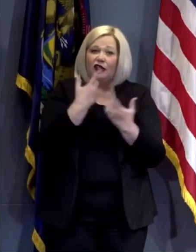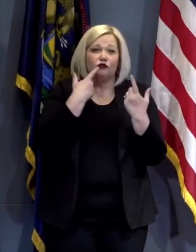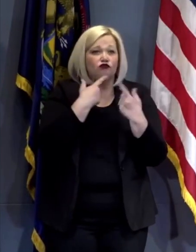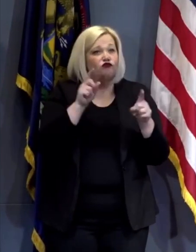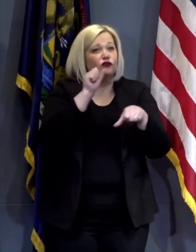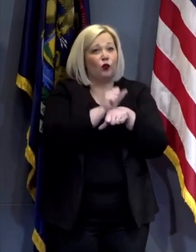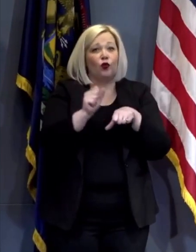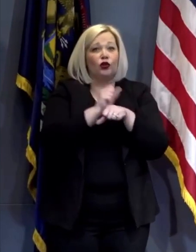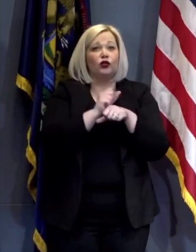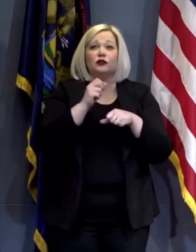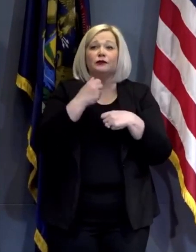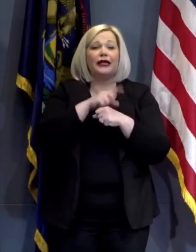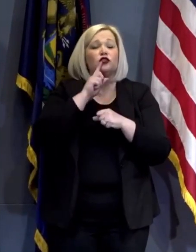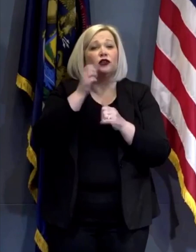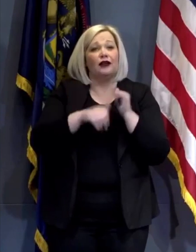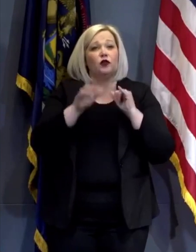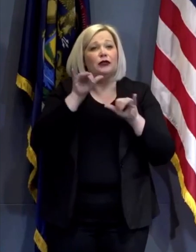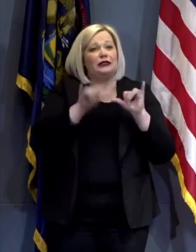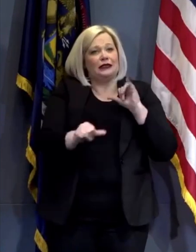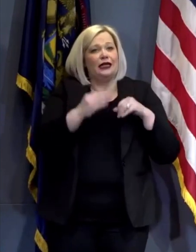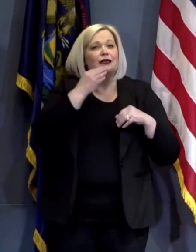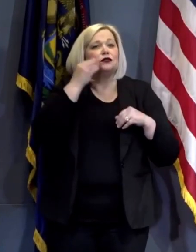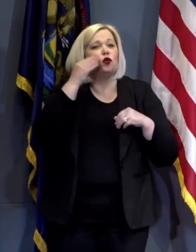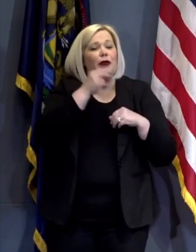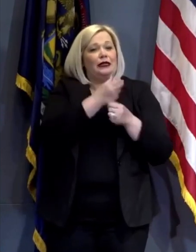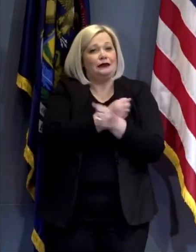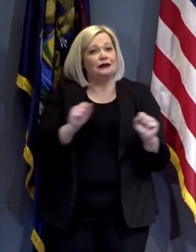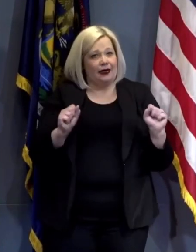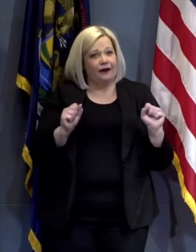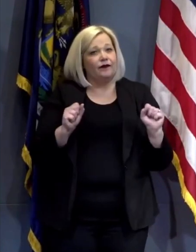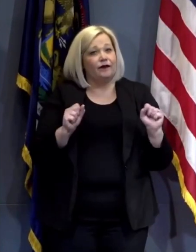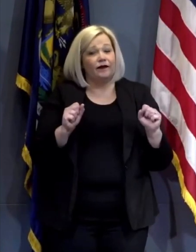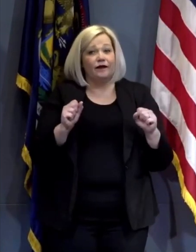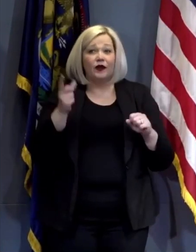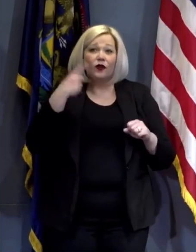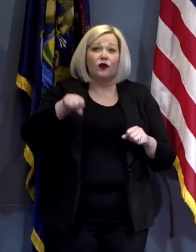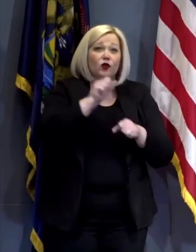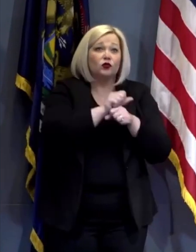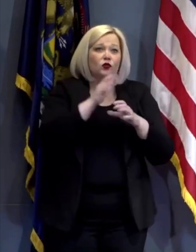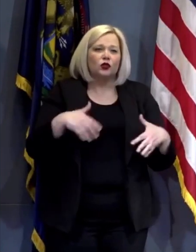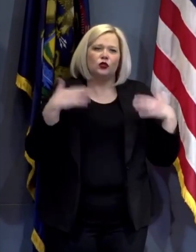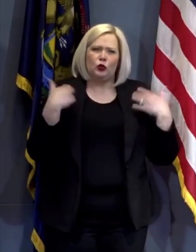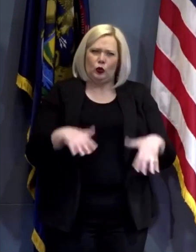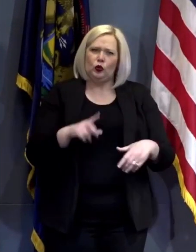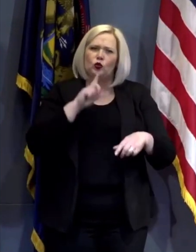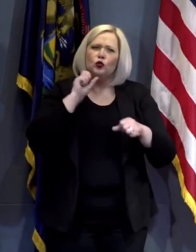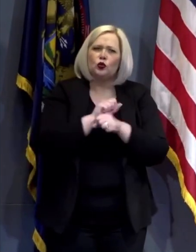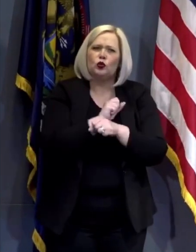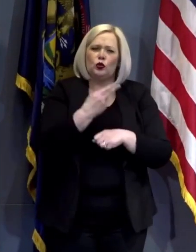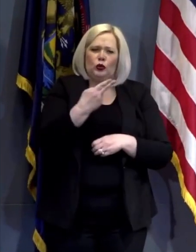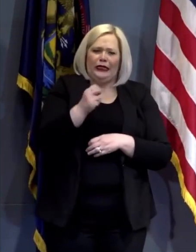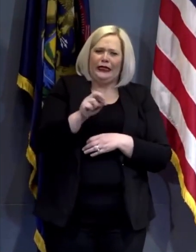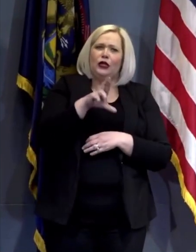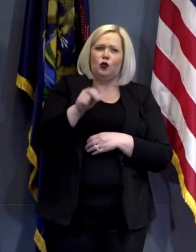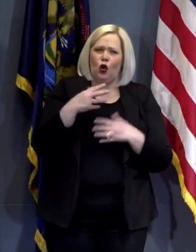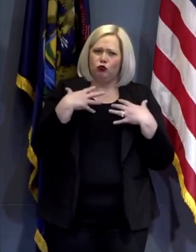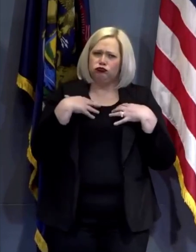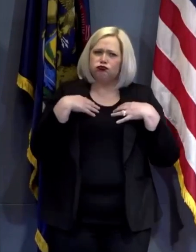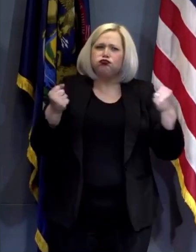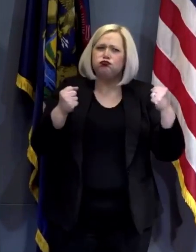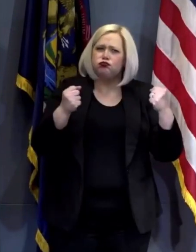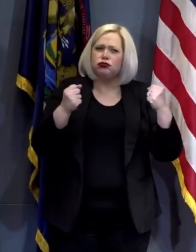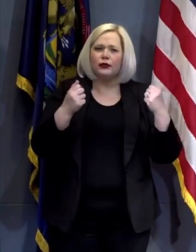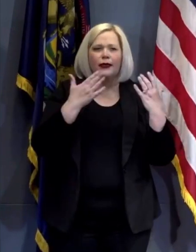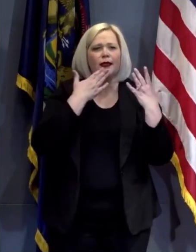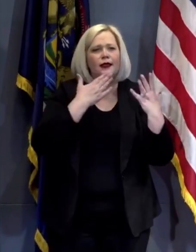people can stay home and stay safe. These people are the heroes of the COVID-19 pandemic response and we thank them